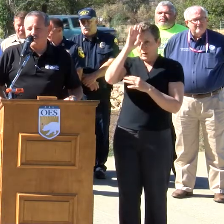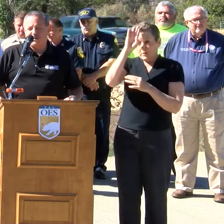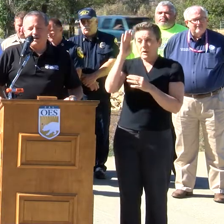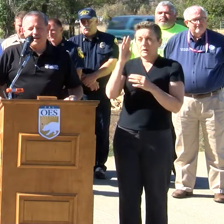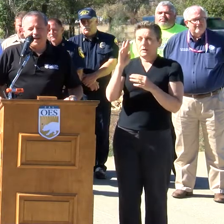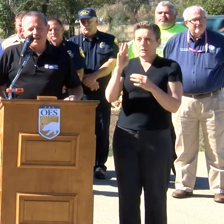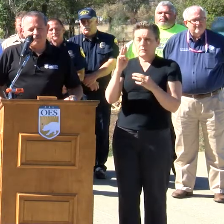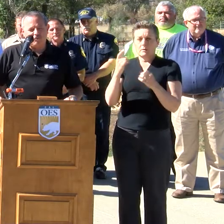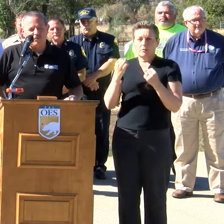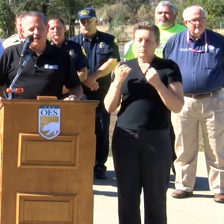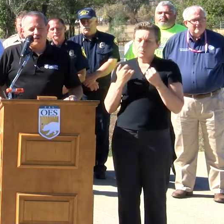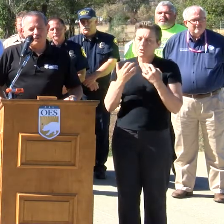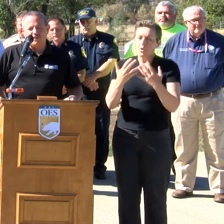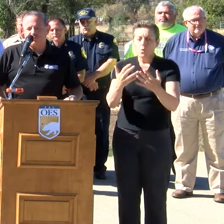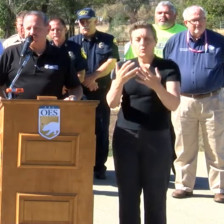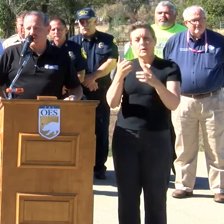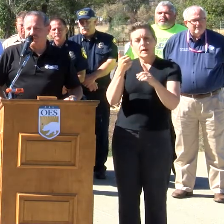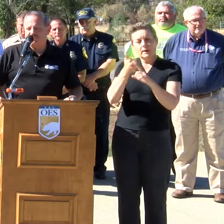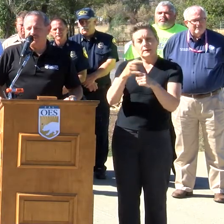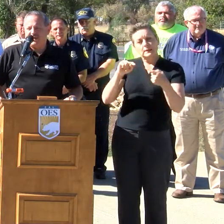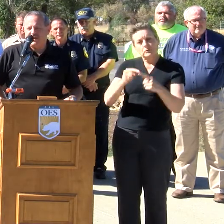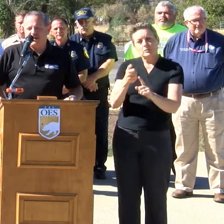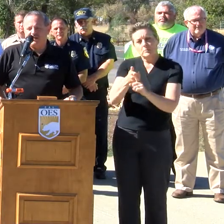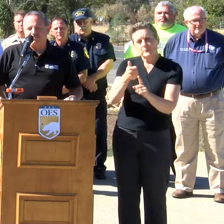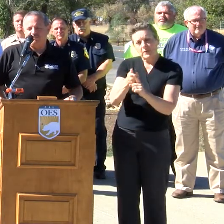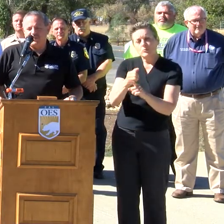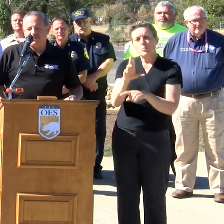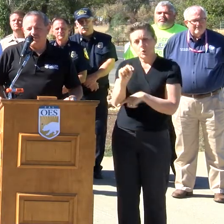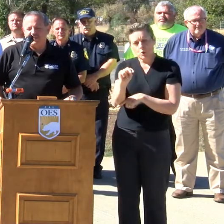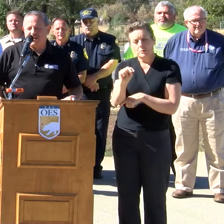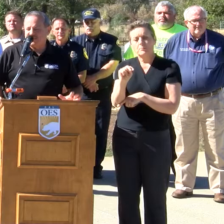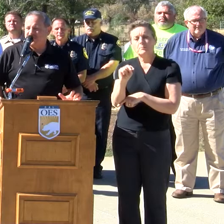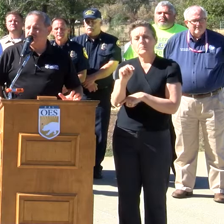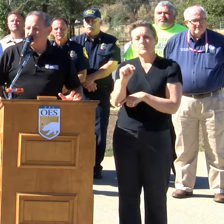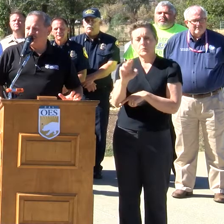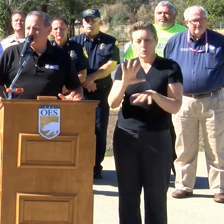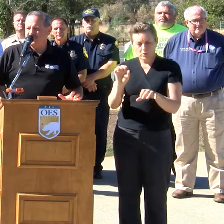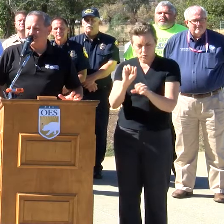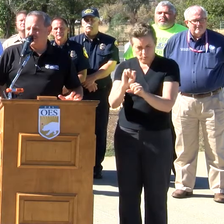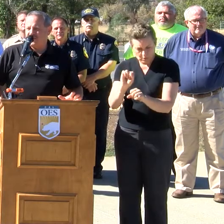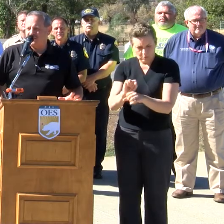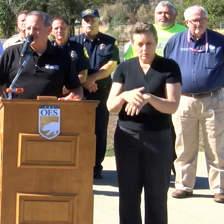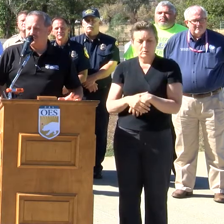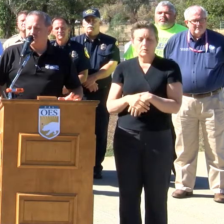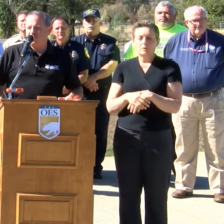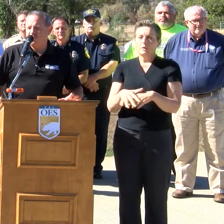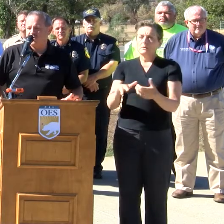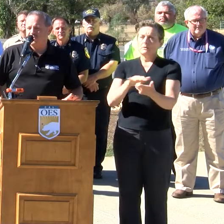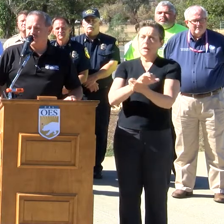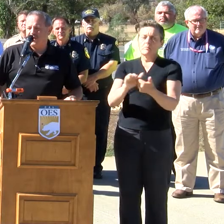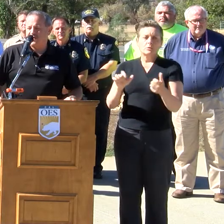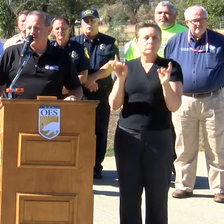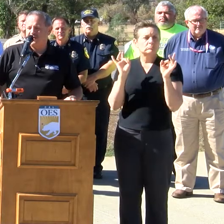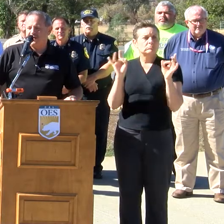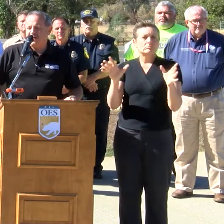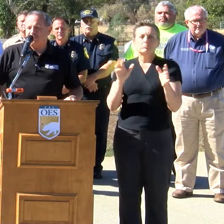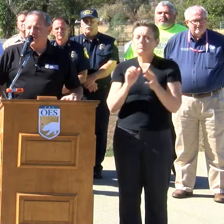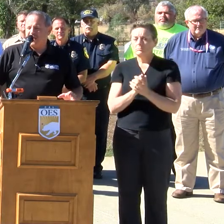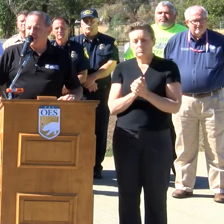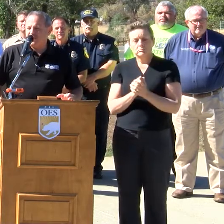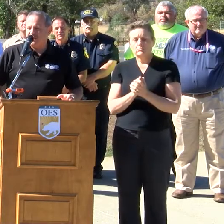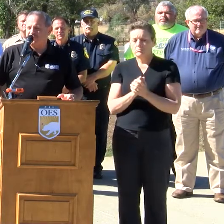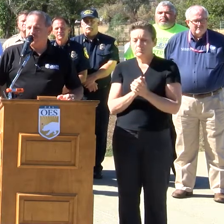burned over and injured doing their job. The devastation is significant. There's no question about it.